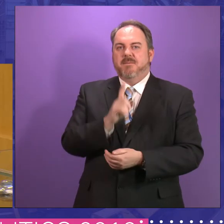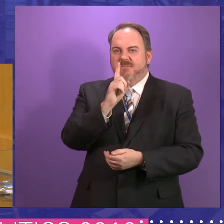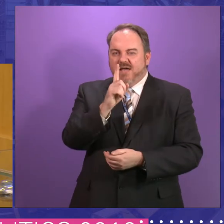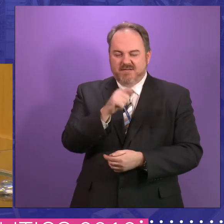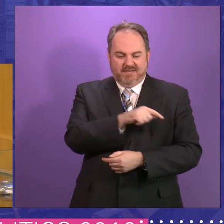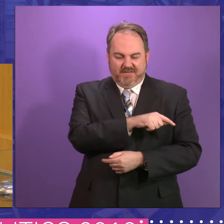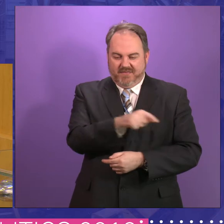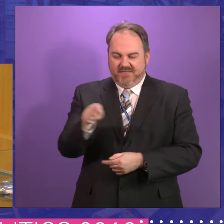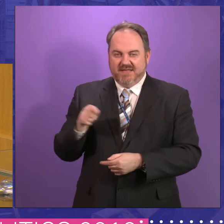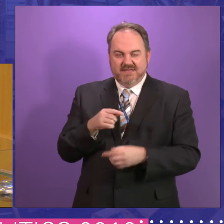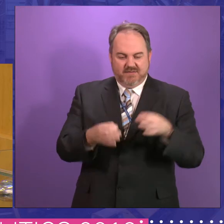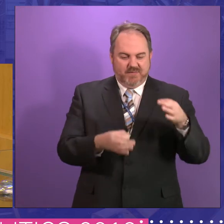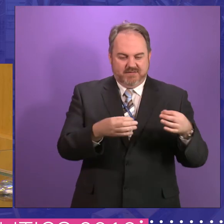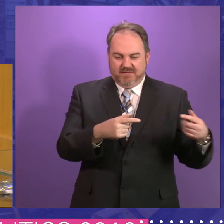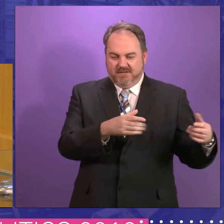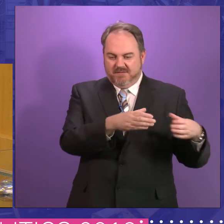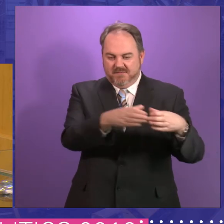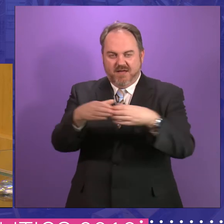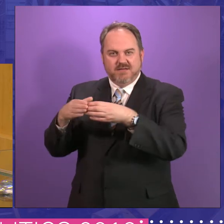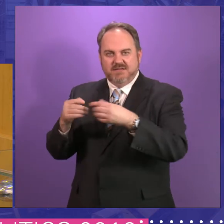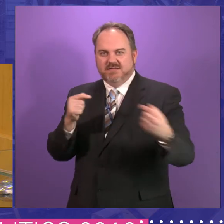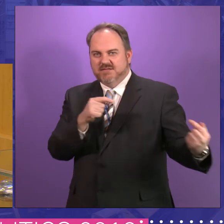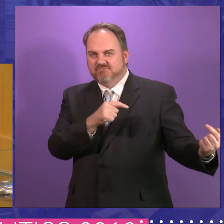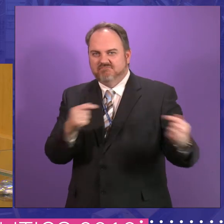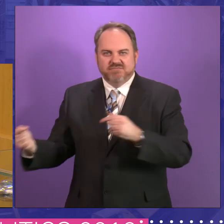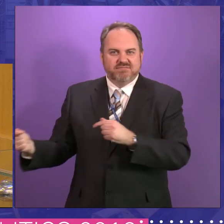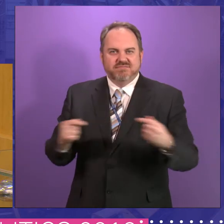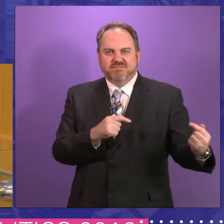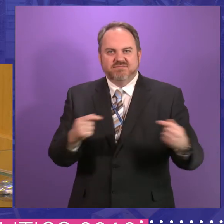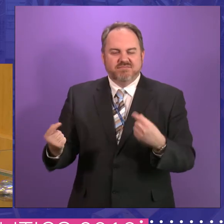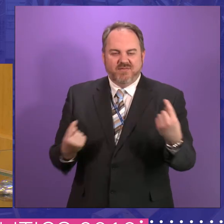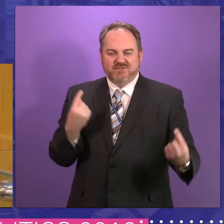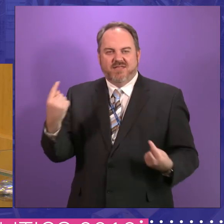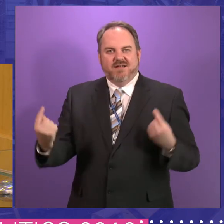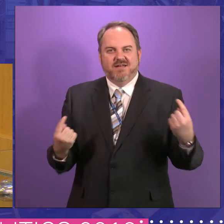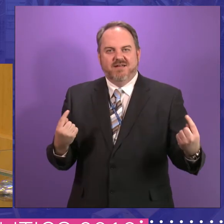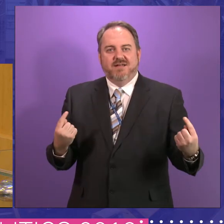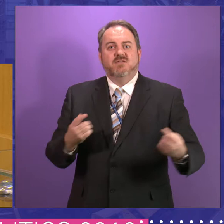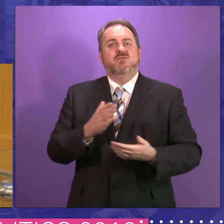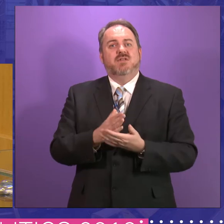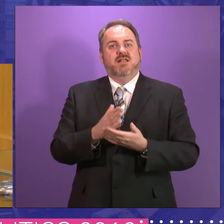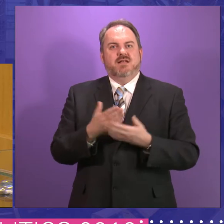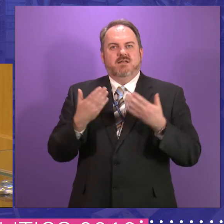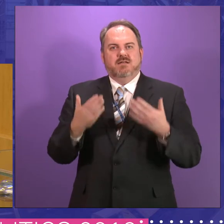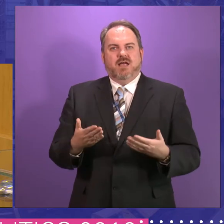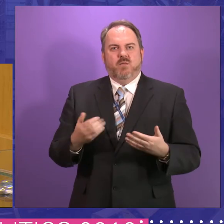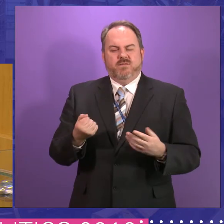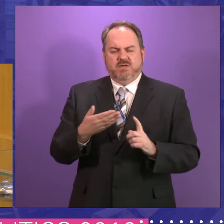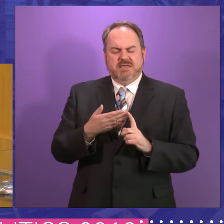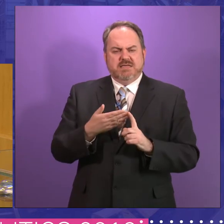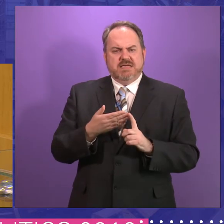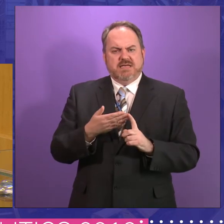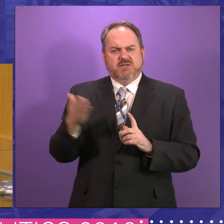like. And we get the decisions that take us forward. What's happening now is that extremist populists